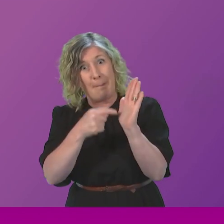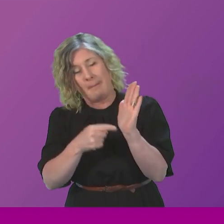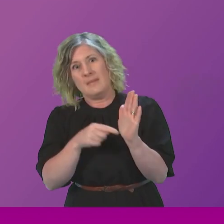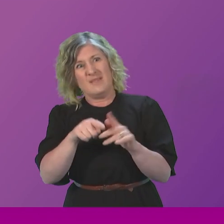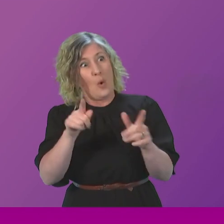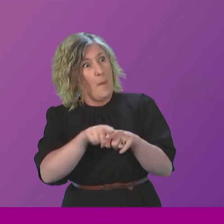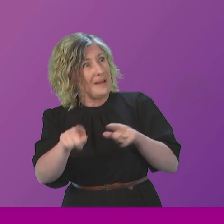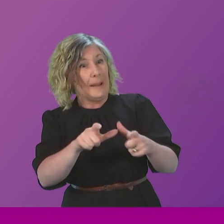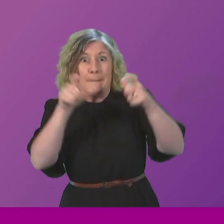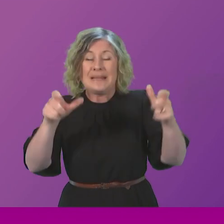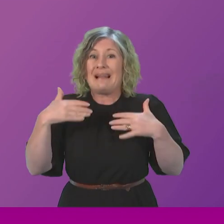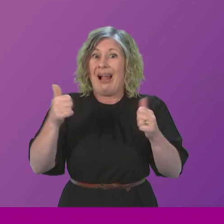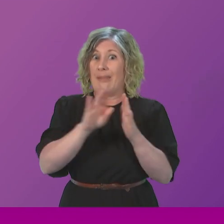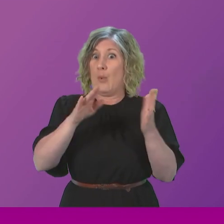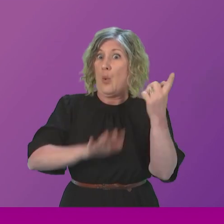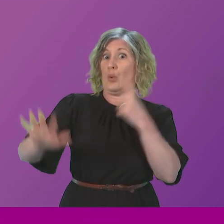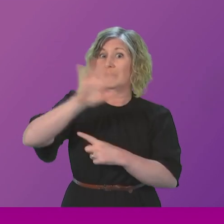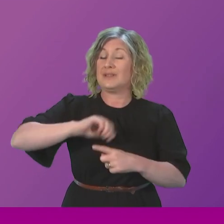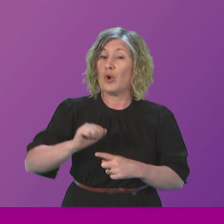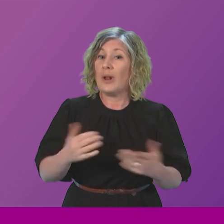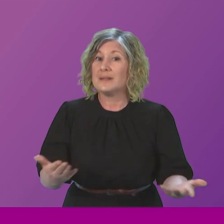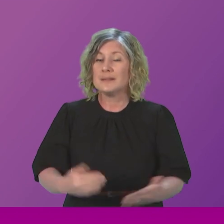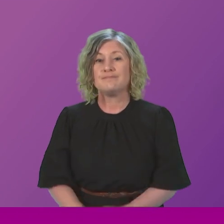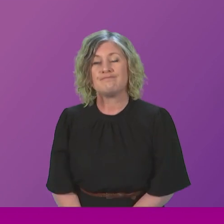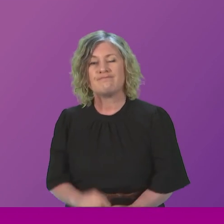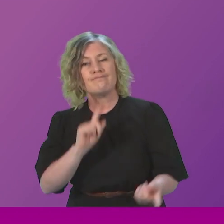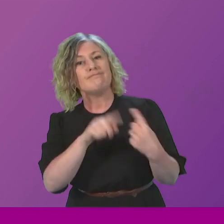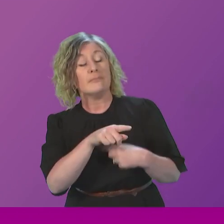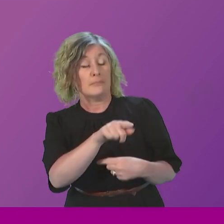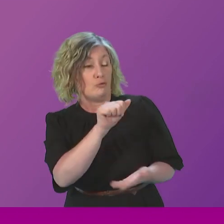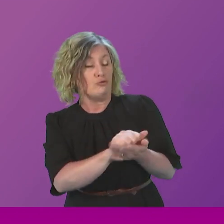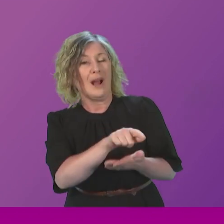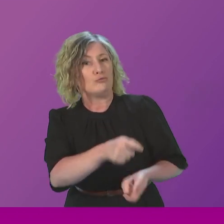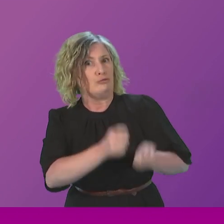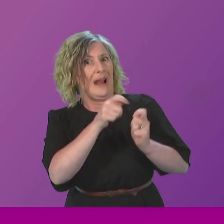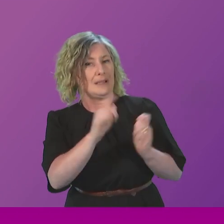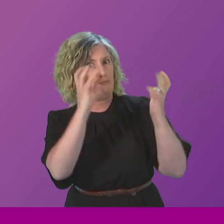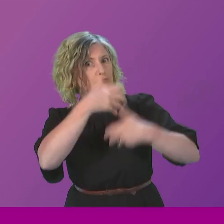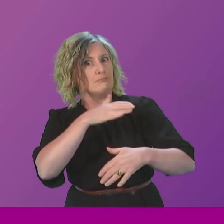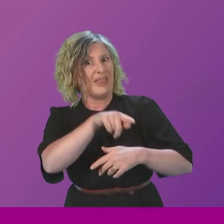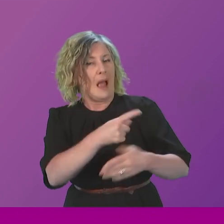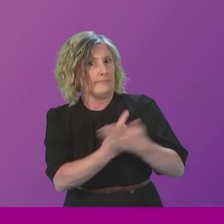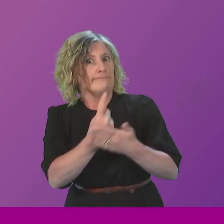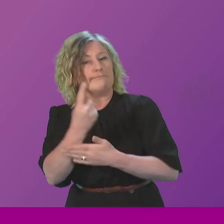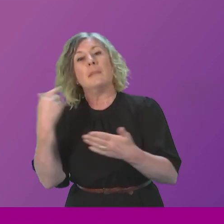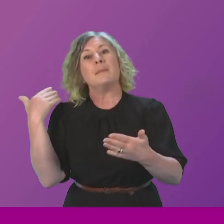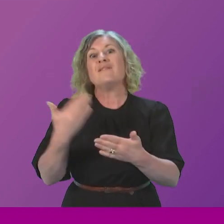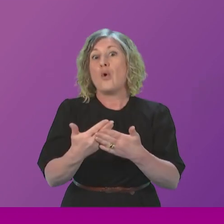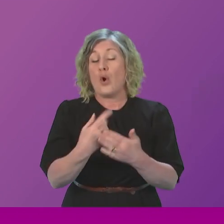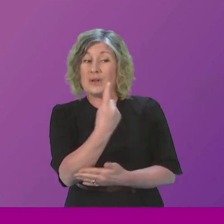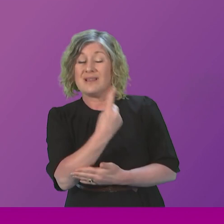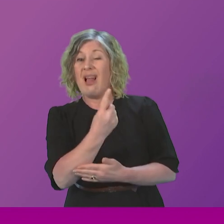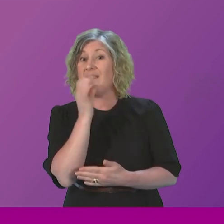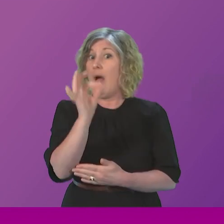I say that Anas Awar has raised these issues, rightly, on many occasions. And, of course, there is, as he has already said in his